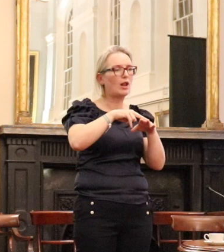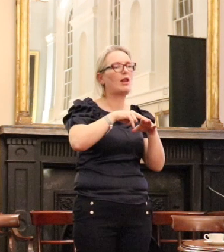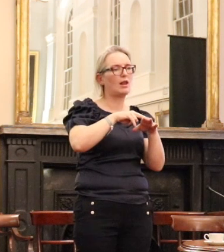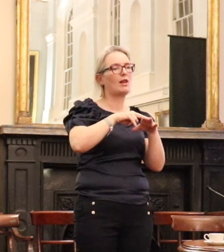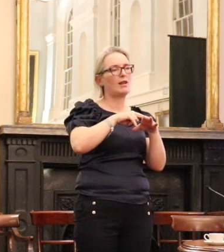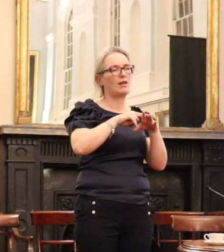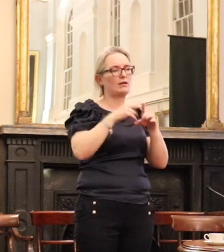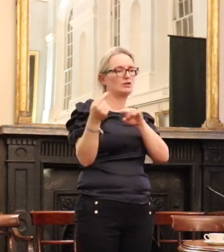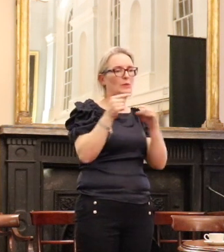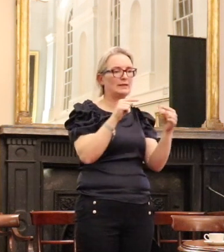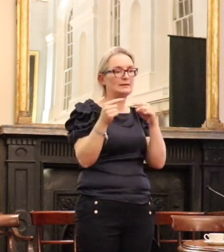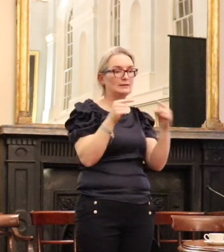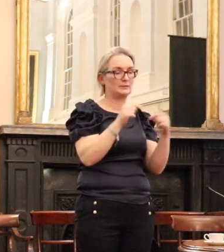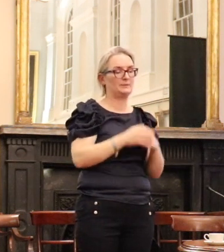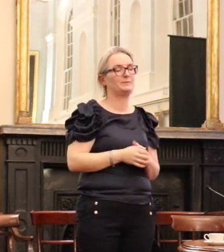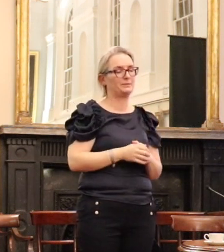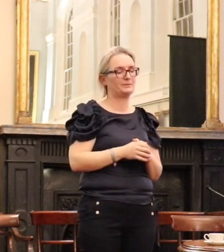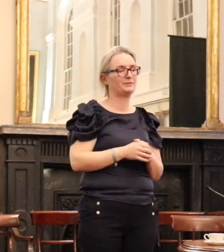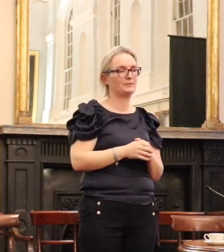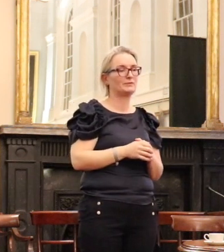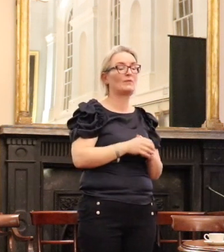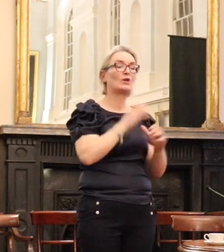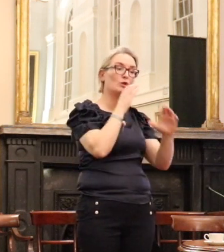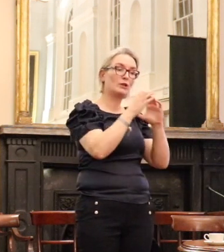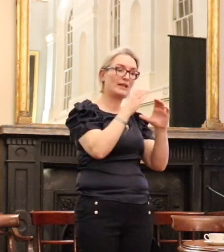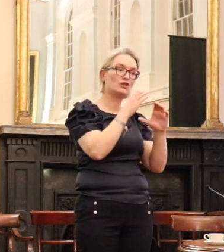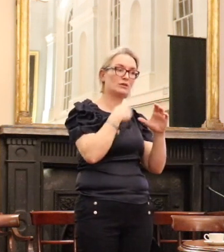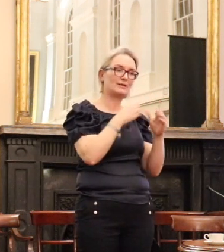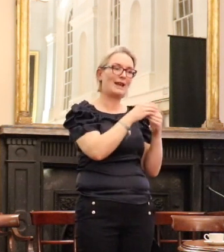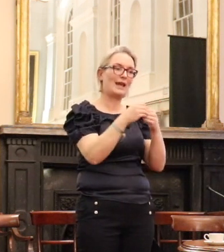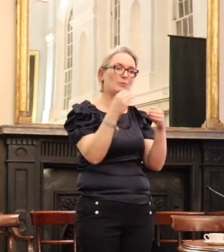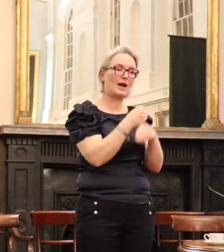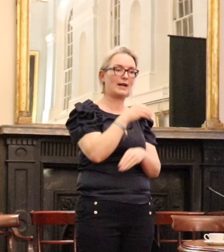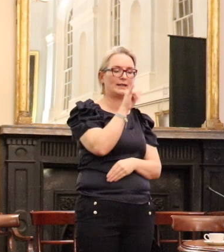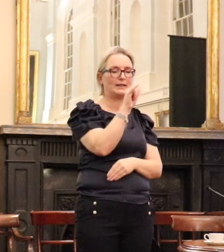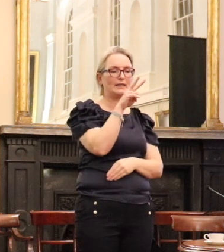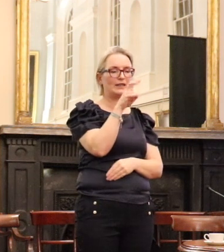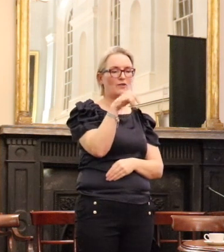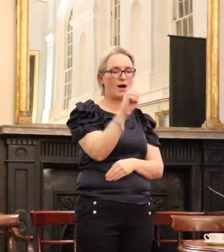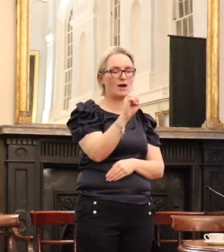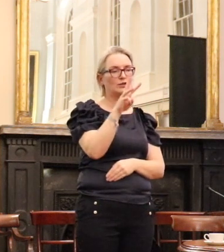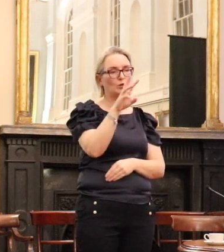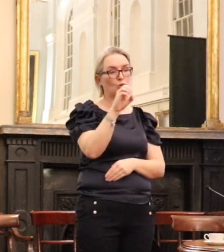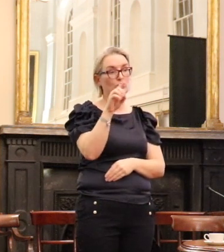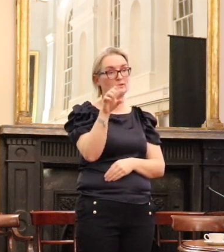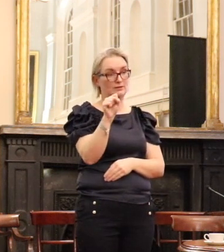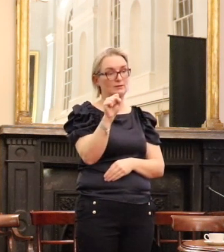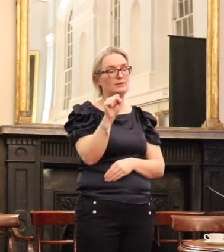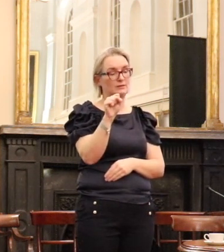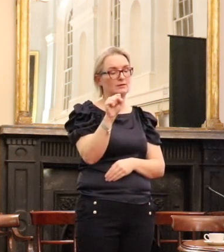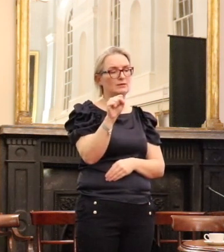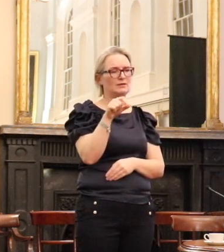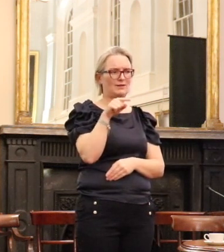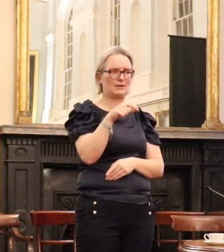under the directorship of Yvonne Woods became utterly professional and effective in a way that